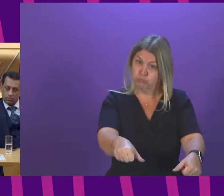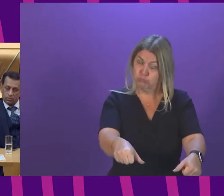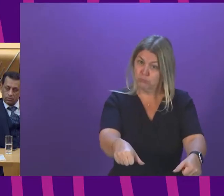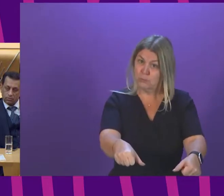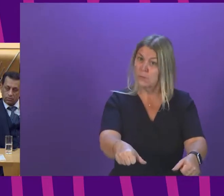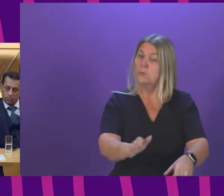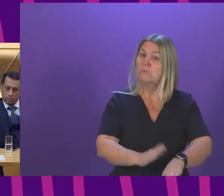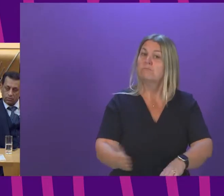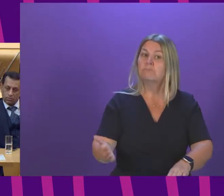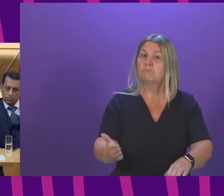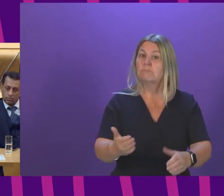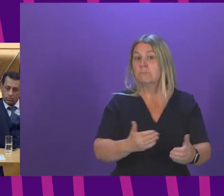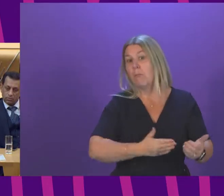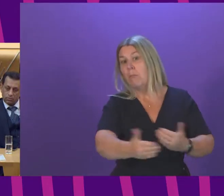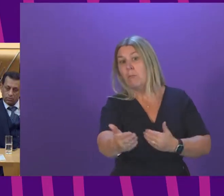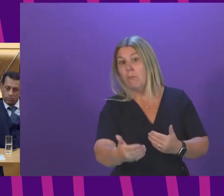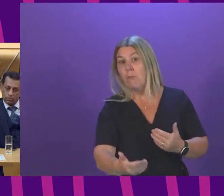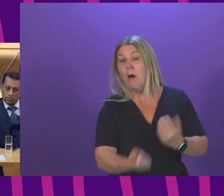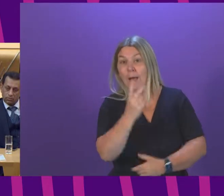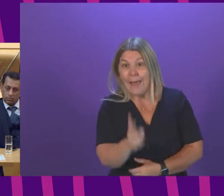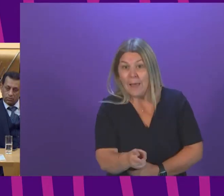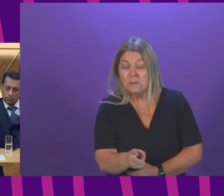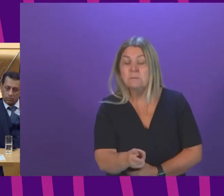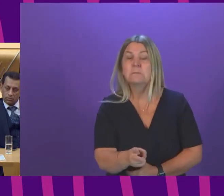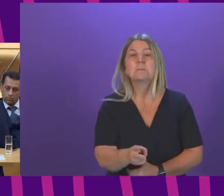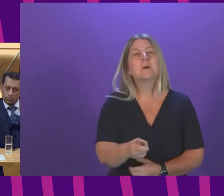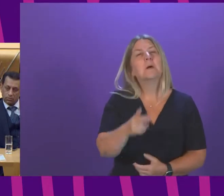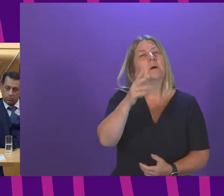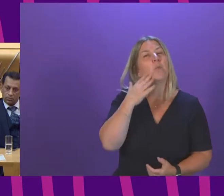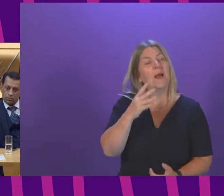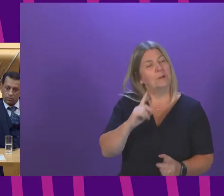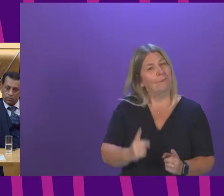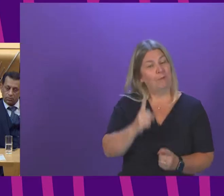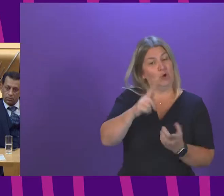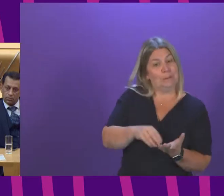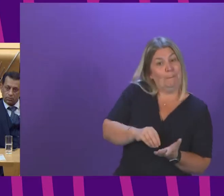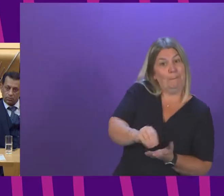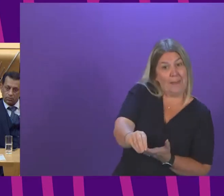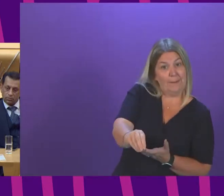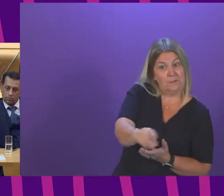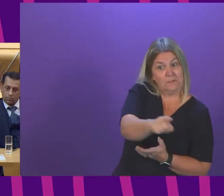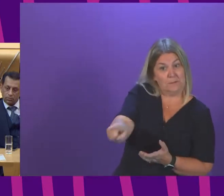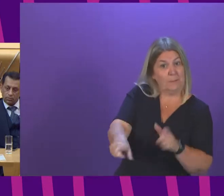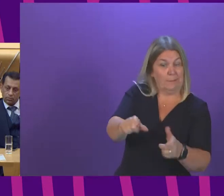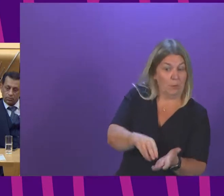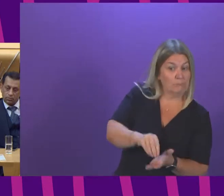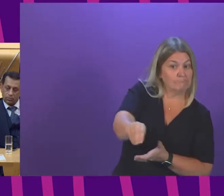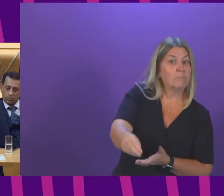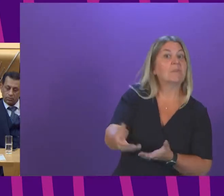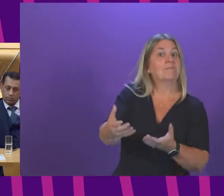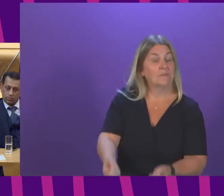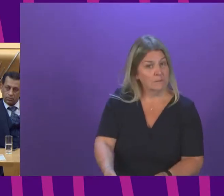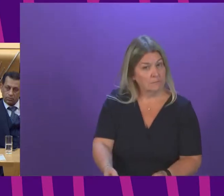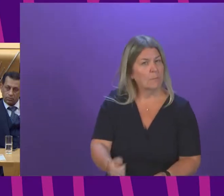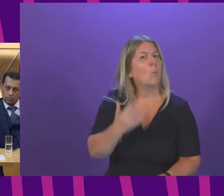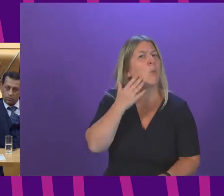barrier to justice in Scotland? When the first payments of the redress scheme will be made? And what progress has been made in setting up the Survivors